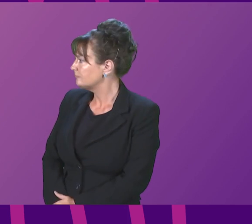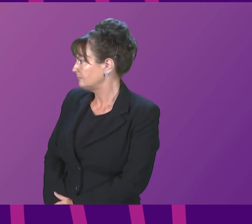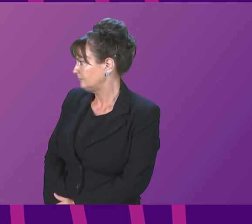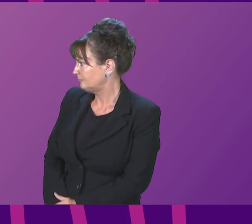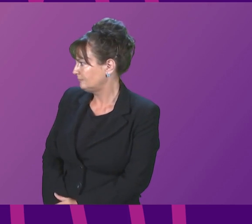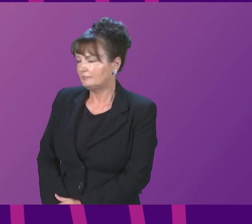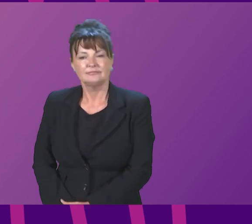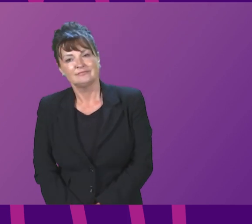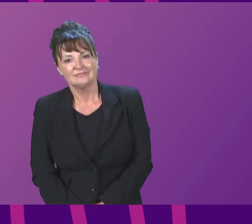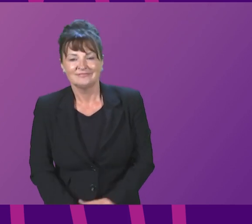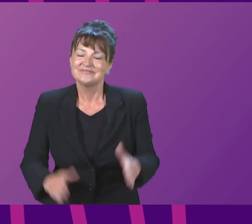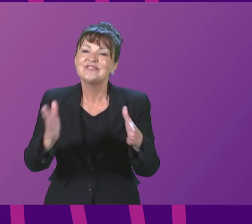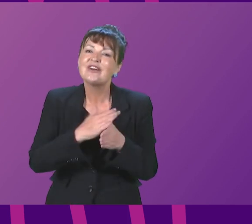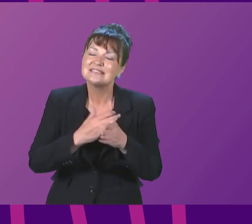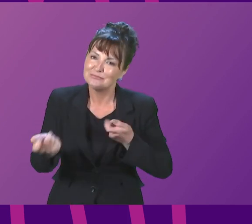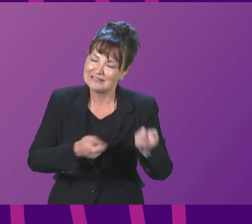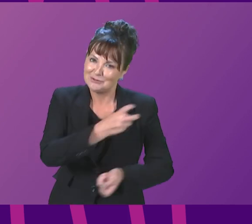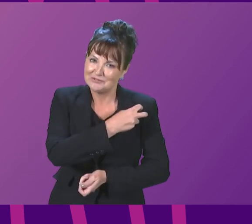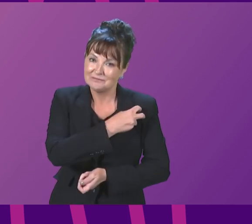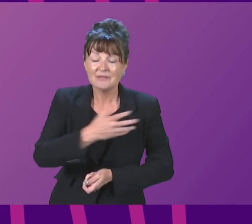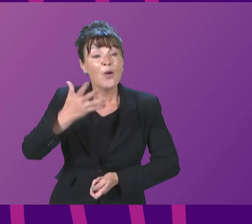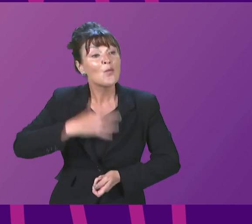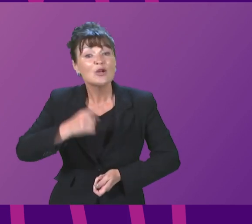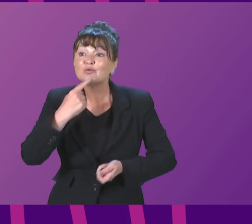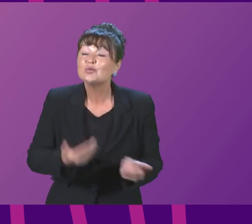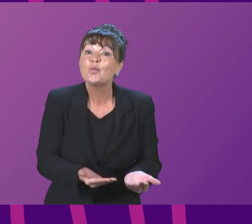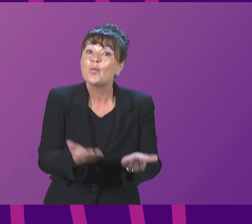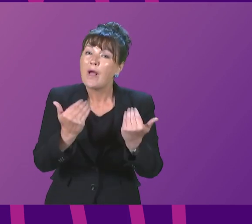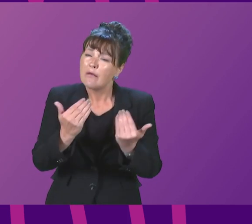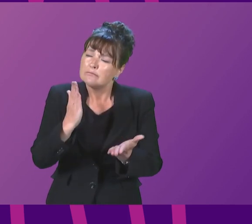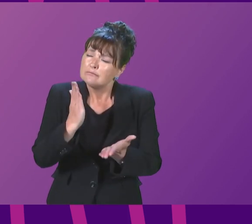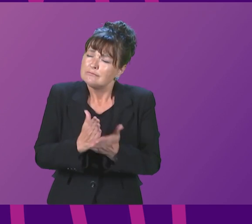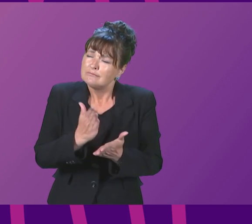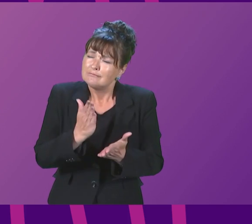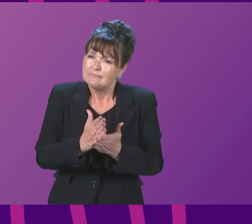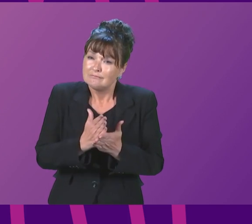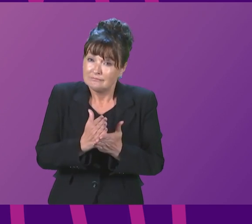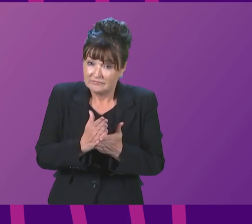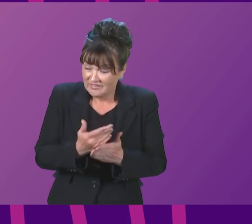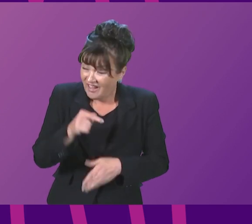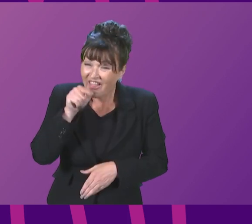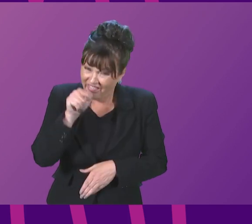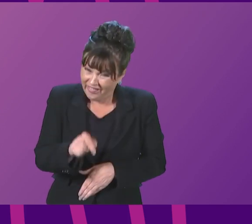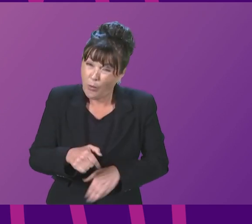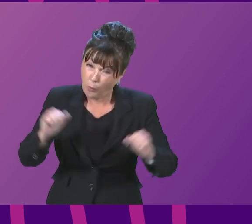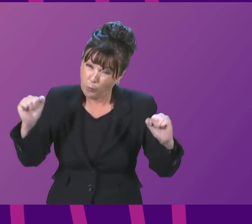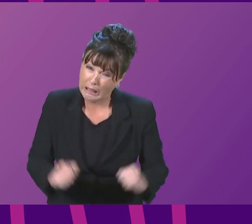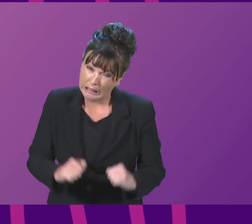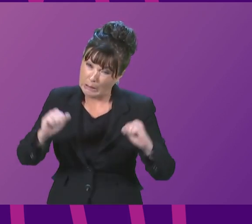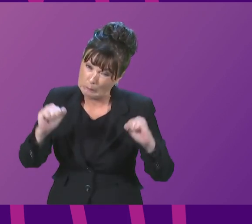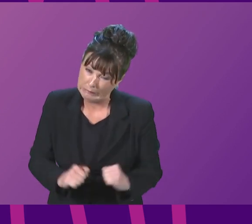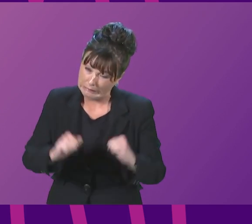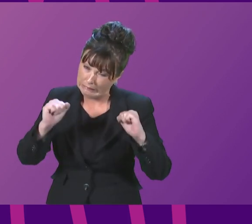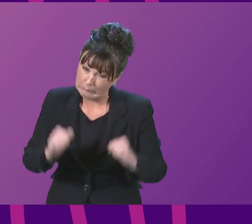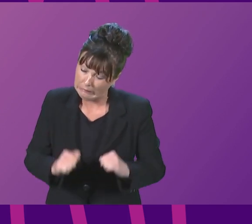Firstly, Presiding Officer, can I also take the opportunity to welcome the very belated action on energy bills that